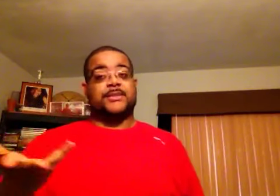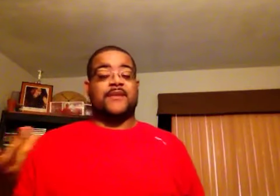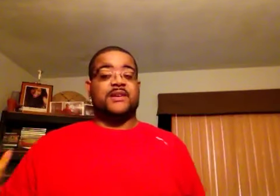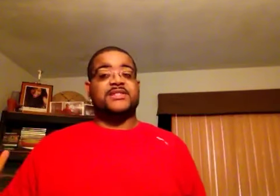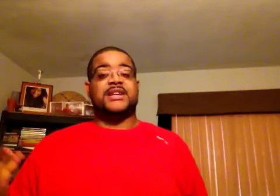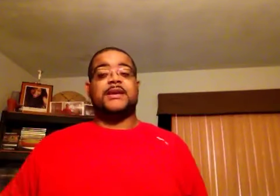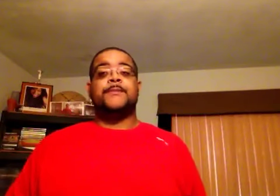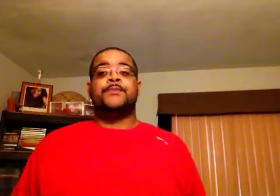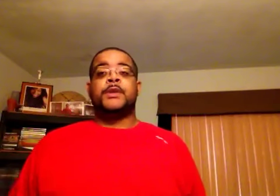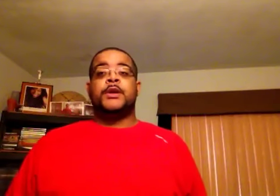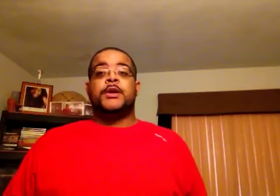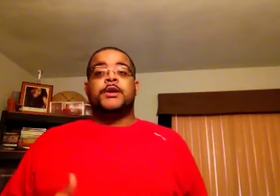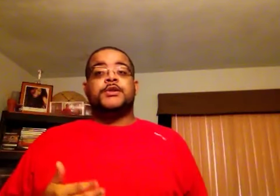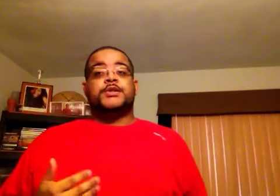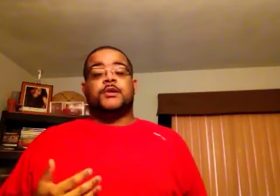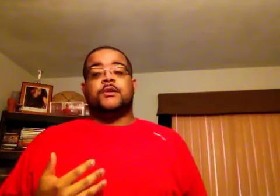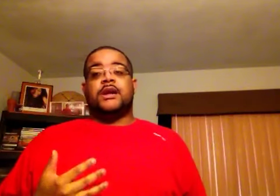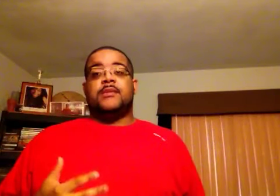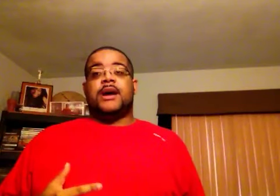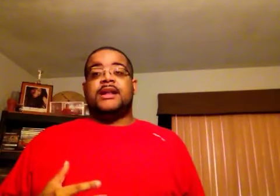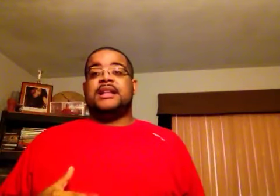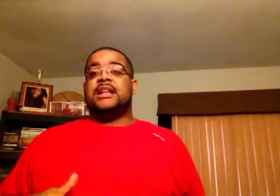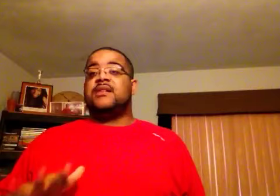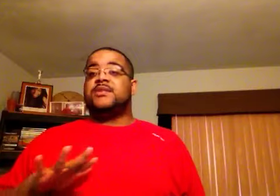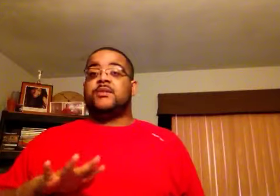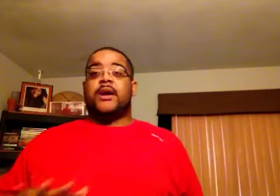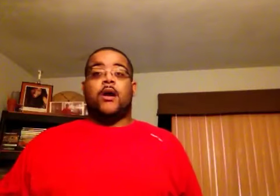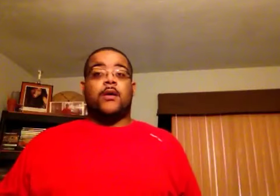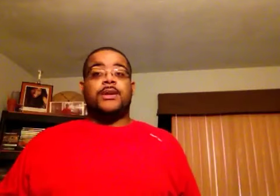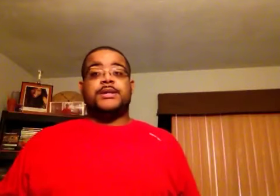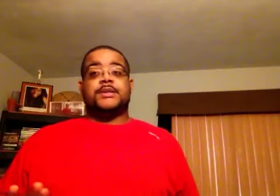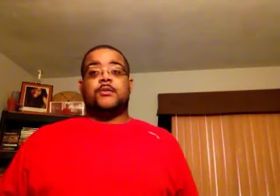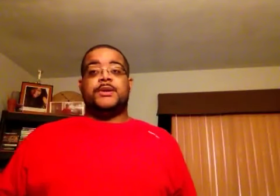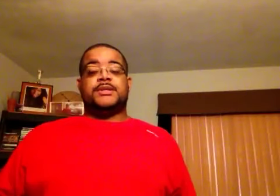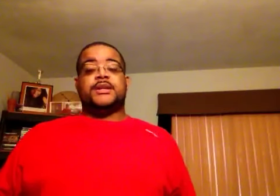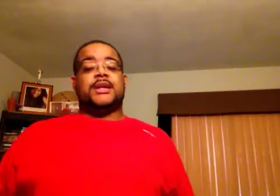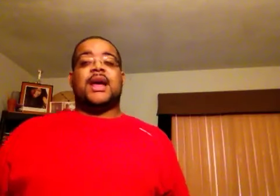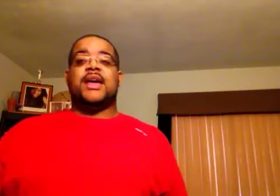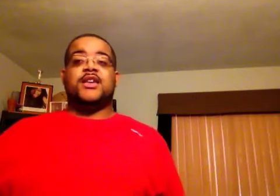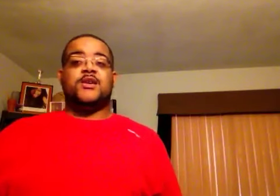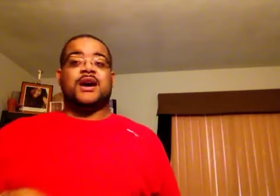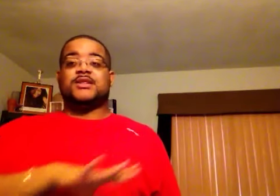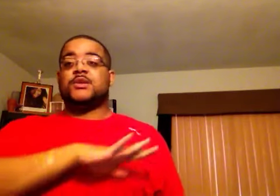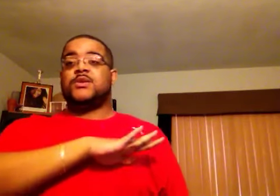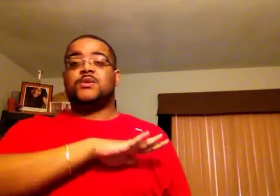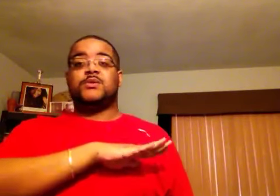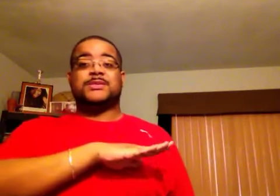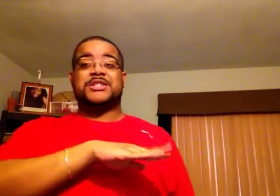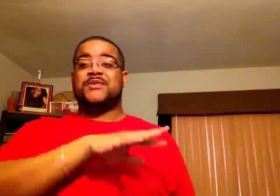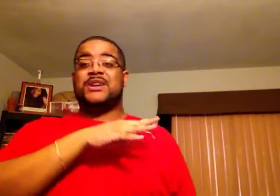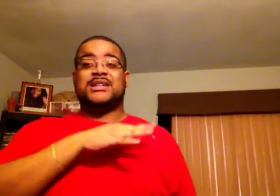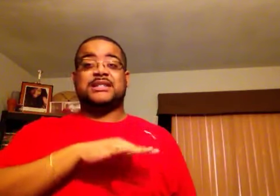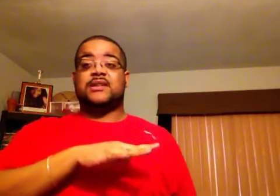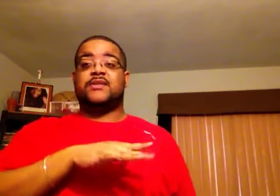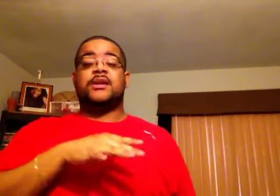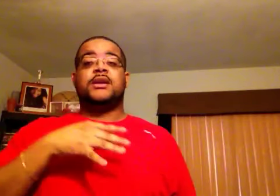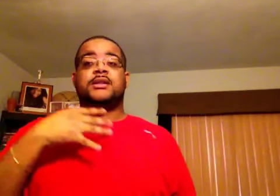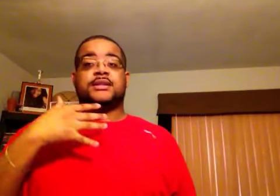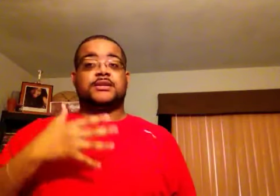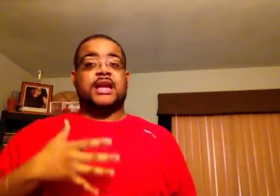to make it 15. So anybody that loves great R&B, soul music, especially if you guys love the songs that